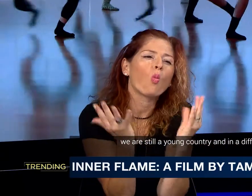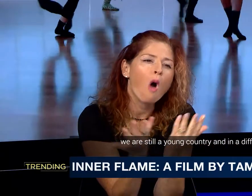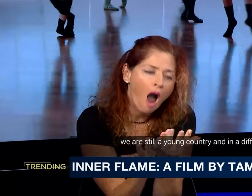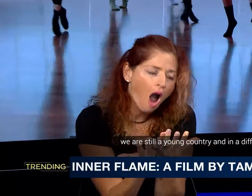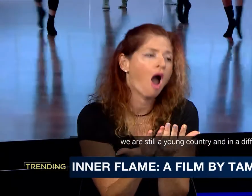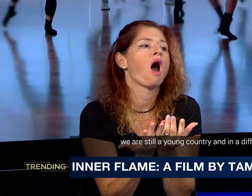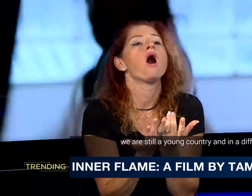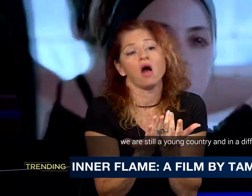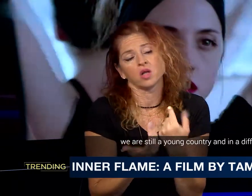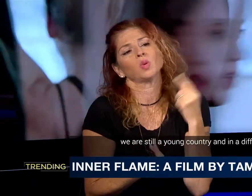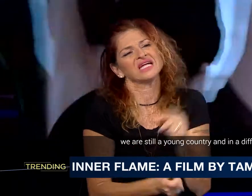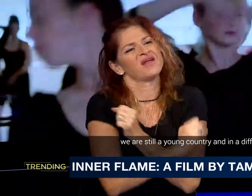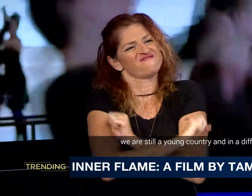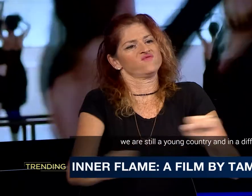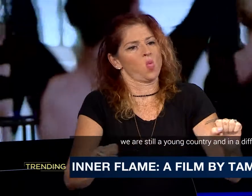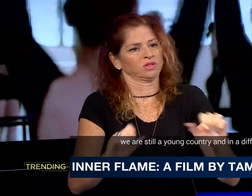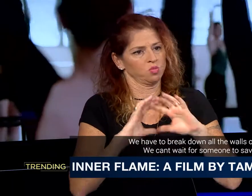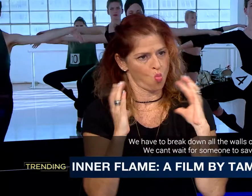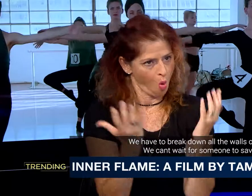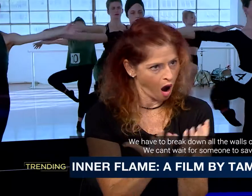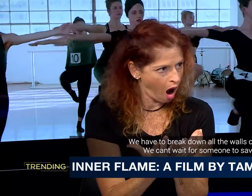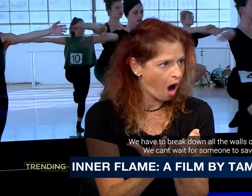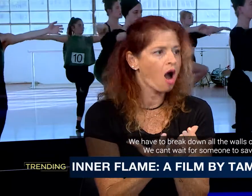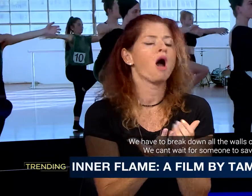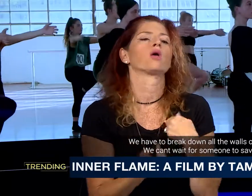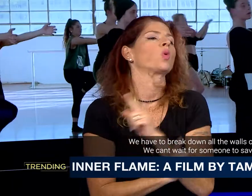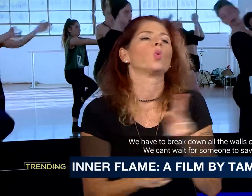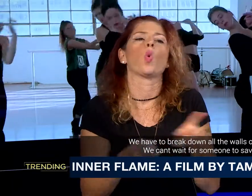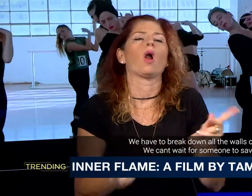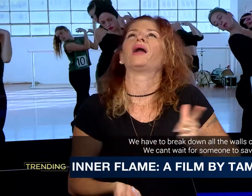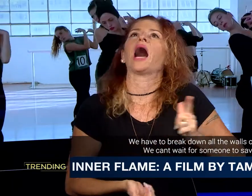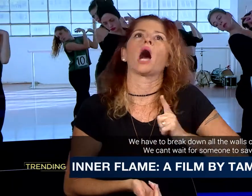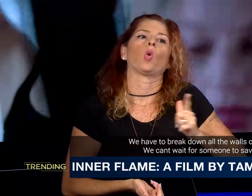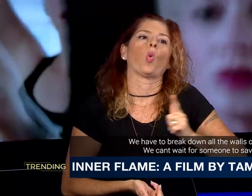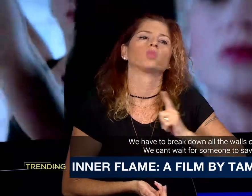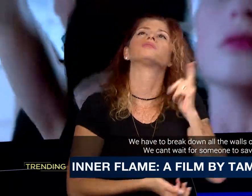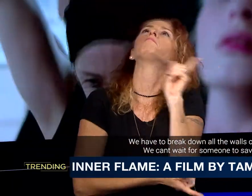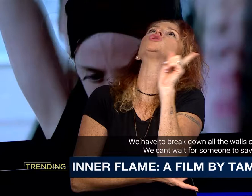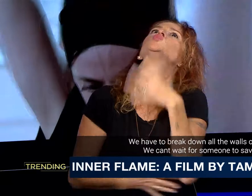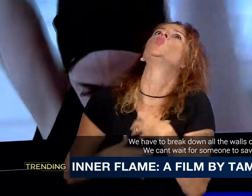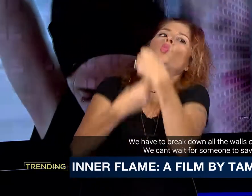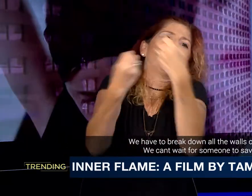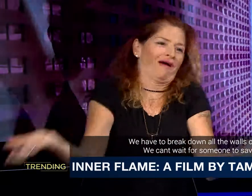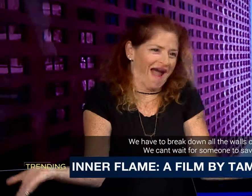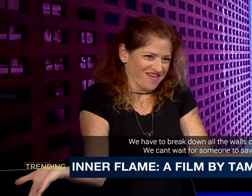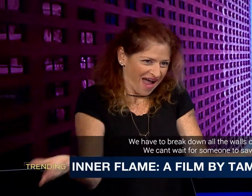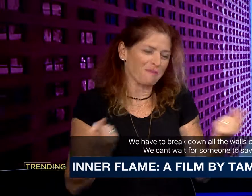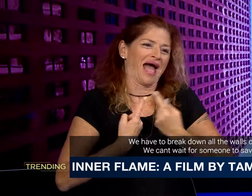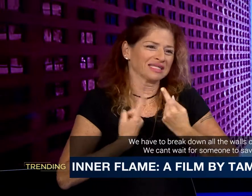We're still, like, in a different place. But we have to break all the walls. We cannot wait that somebody will take us or